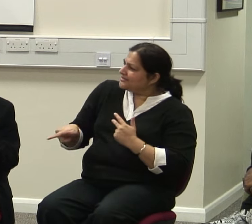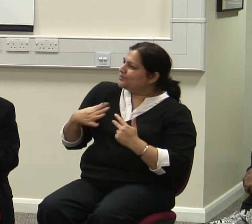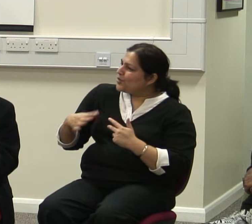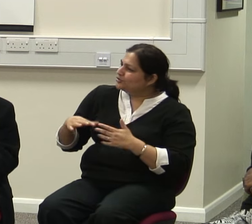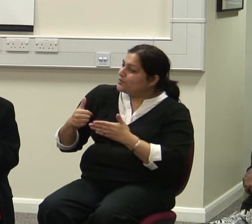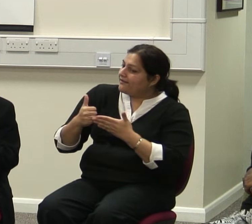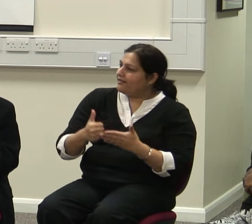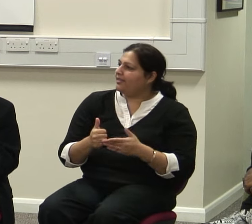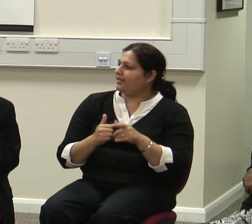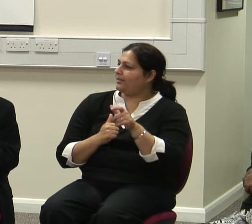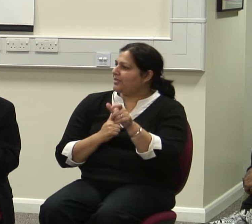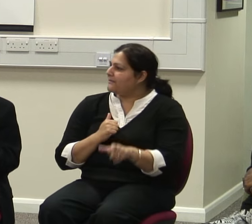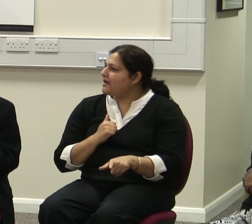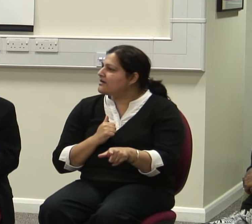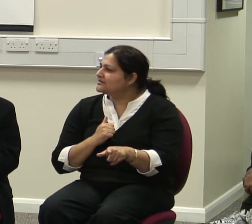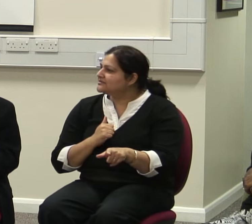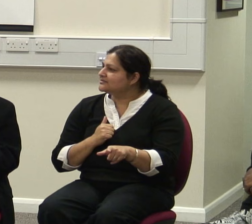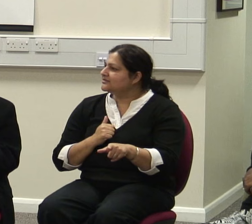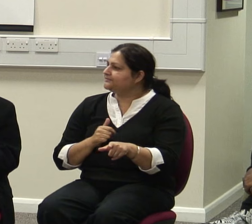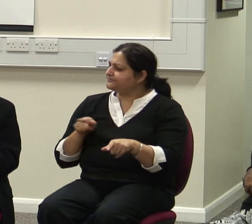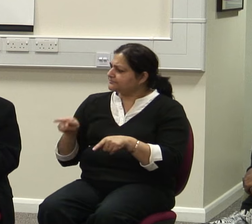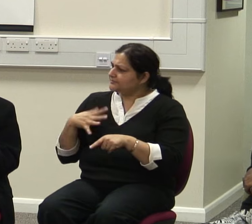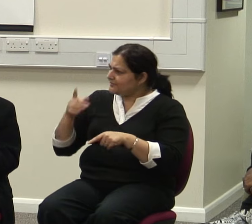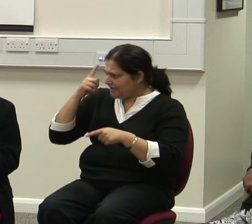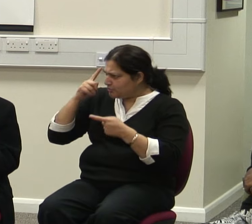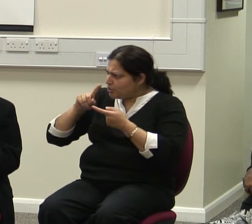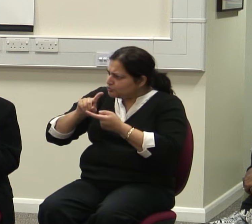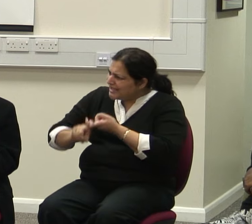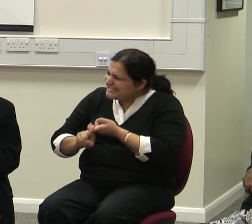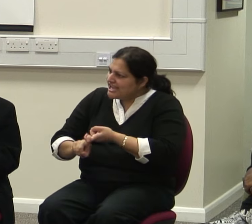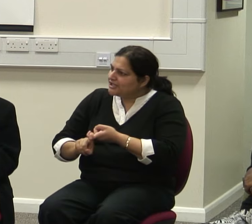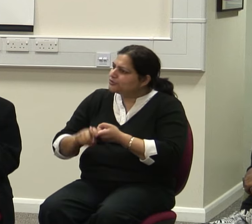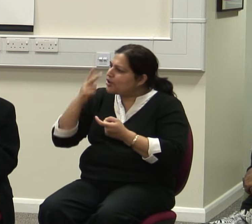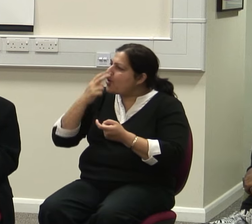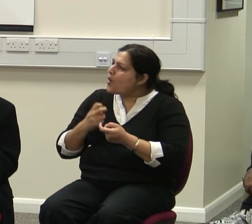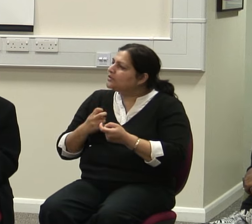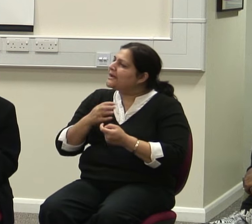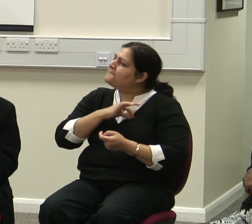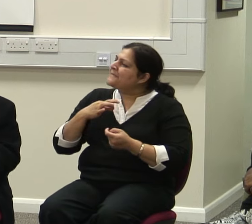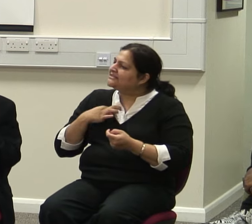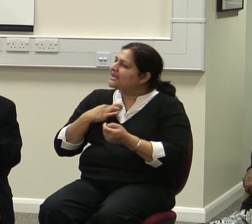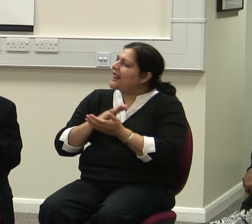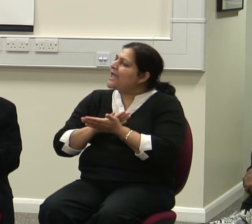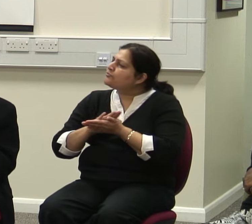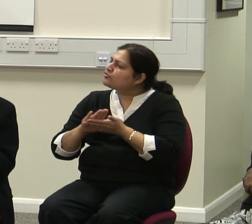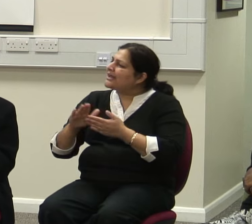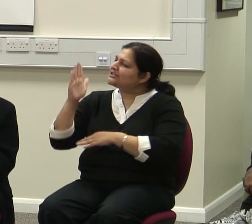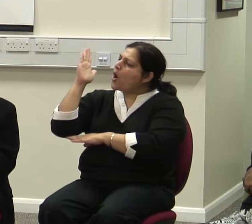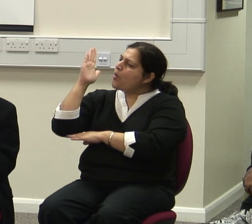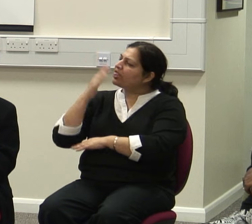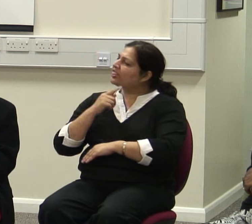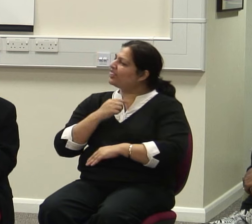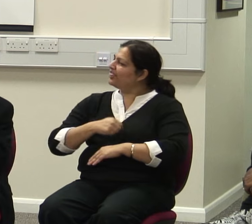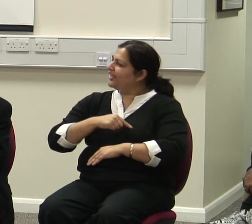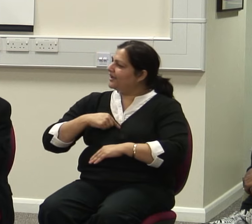to adhere to the old medical, Hippocratic saying, first do no harm. If you use any kind